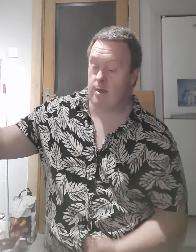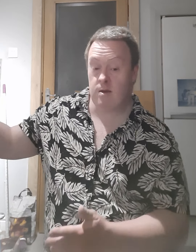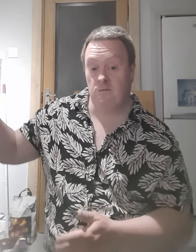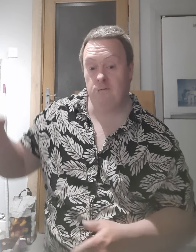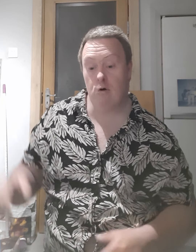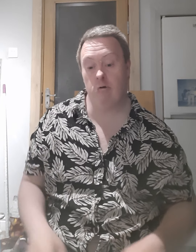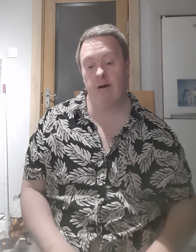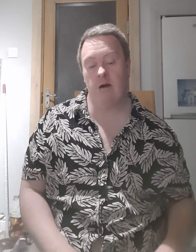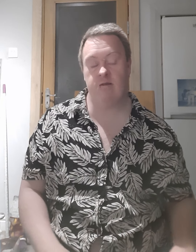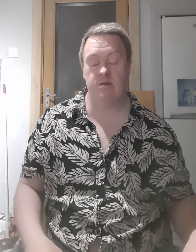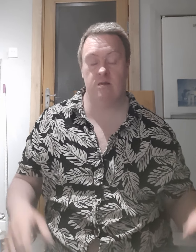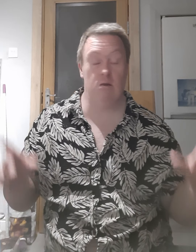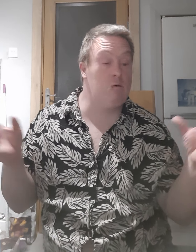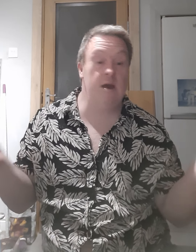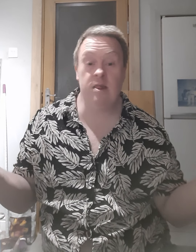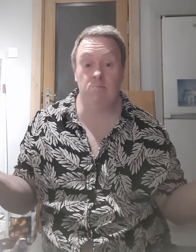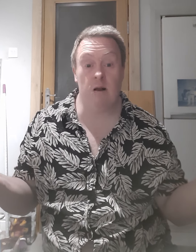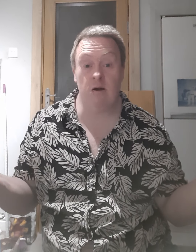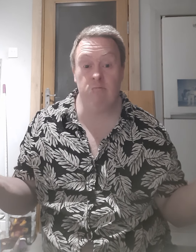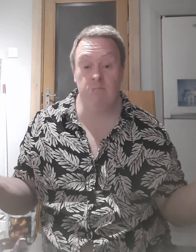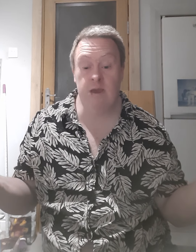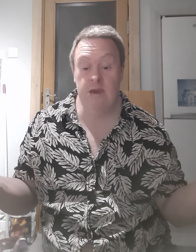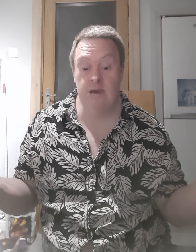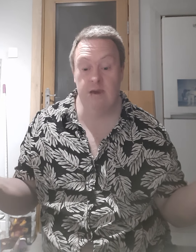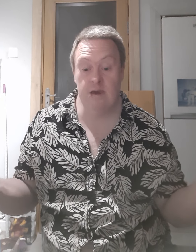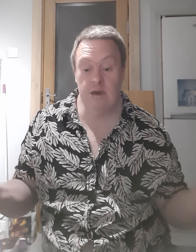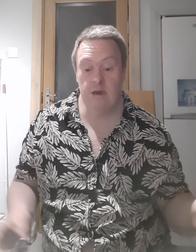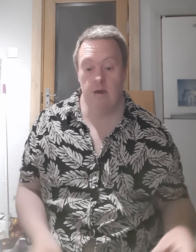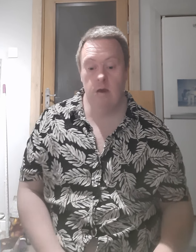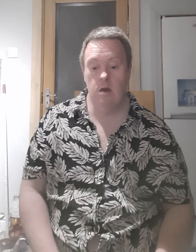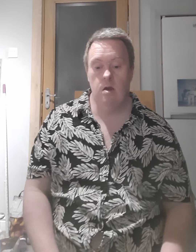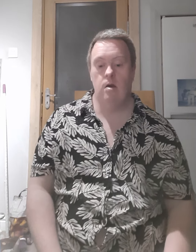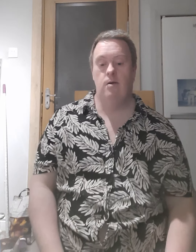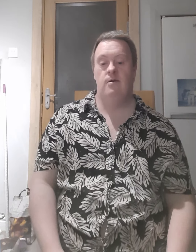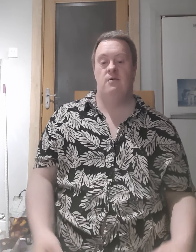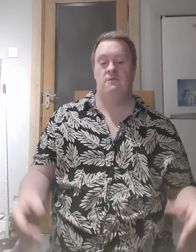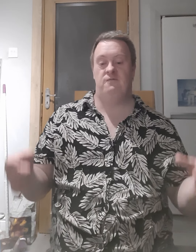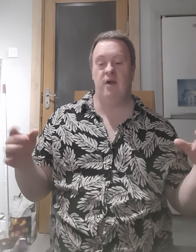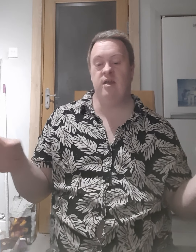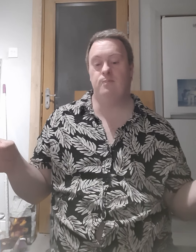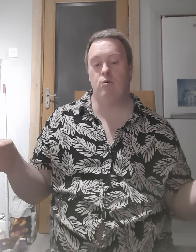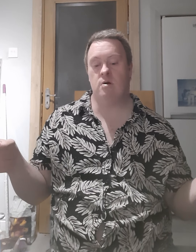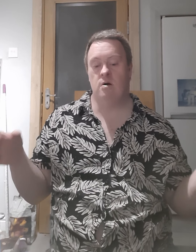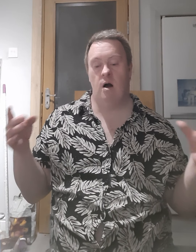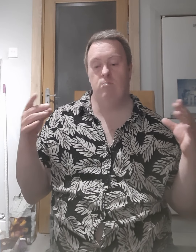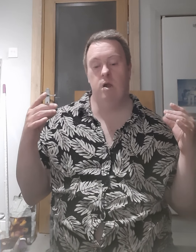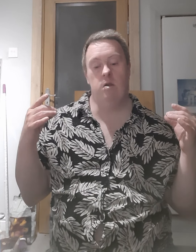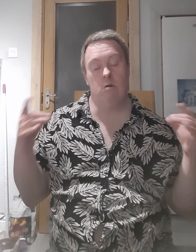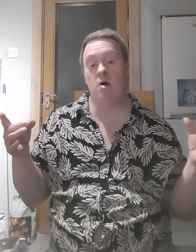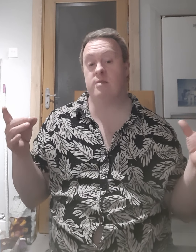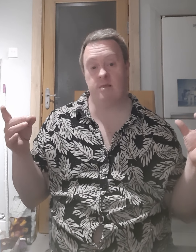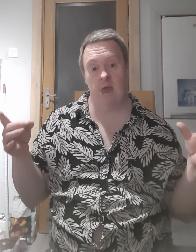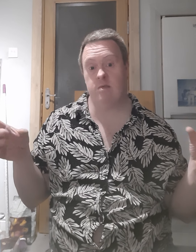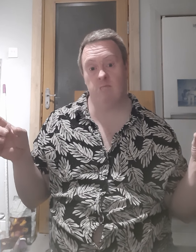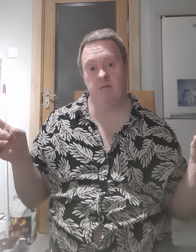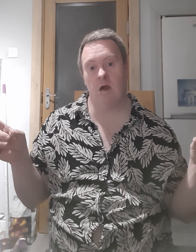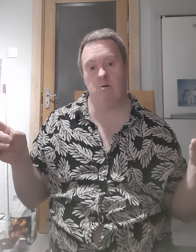taking photographs and when it is my life with me Facebook we not to take them down